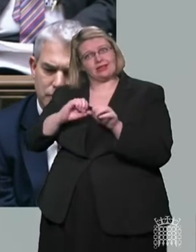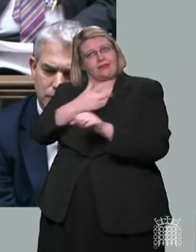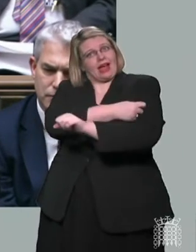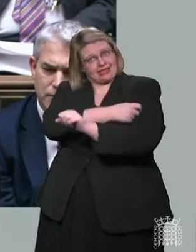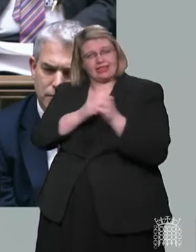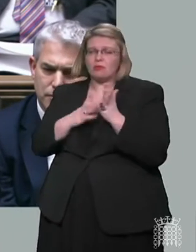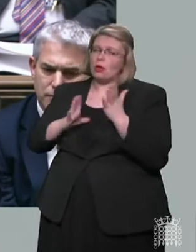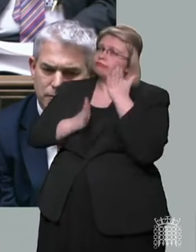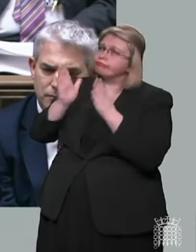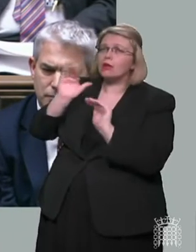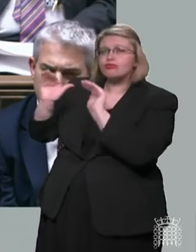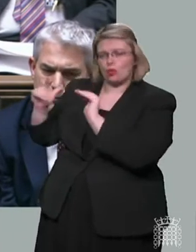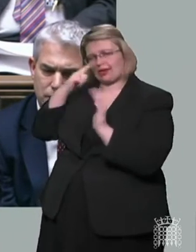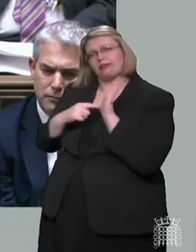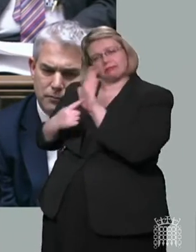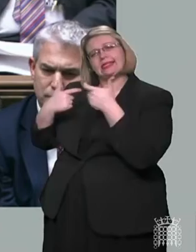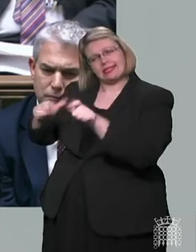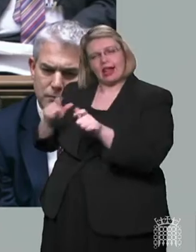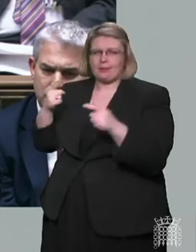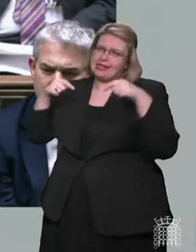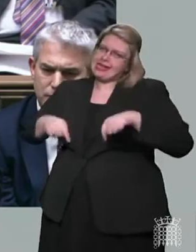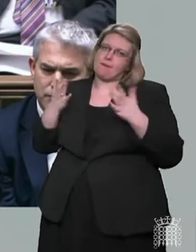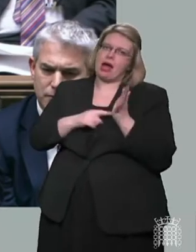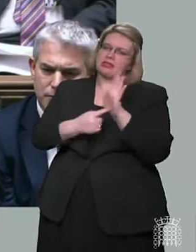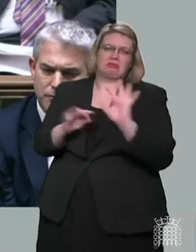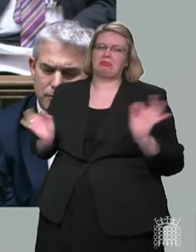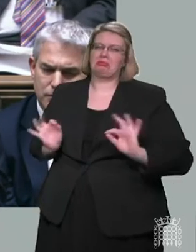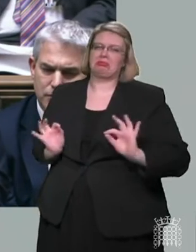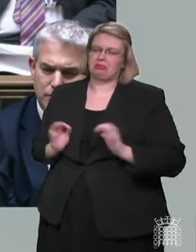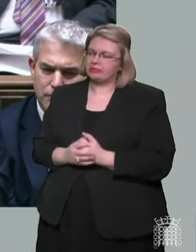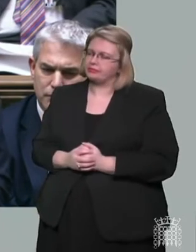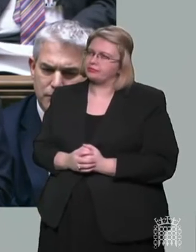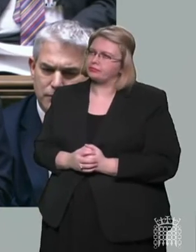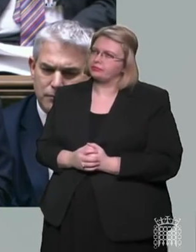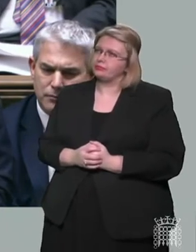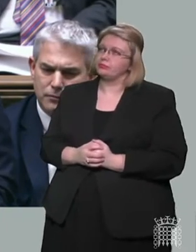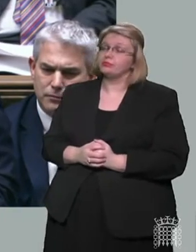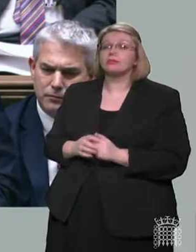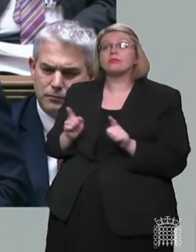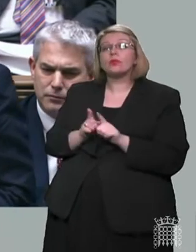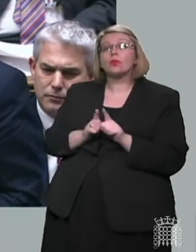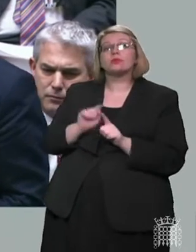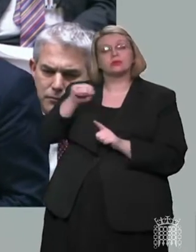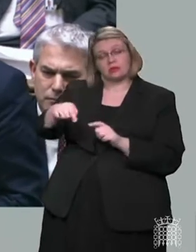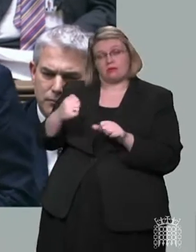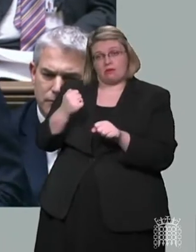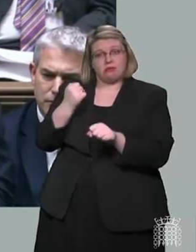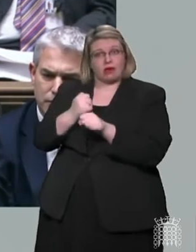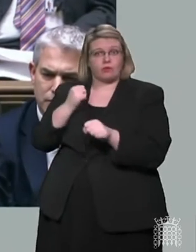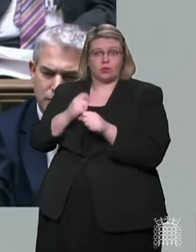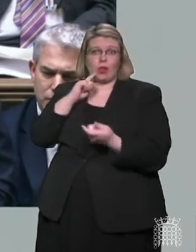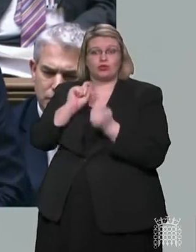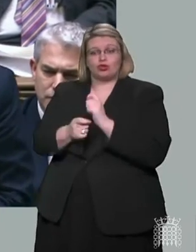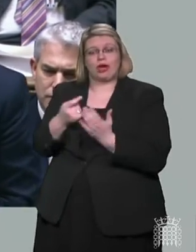for international travel. Mr Speaker, the Government will also expire all temporary provisions